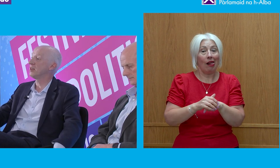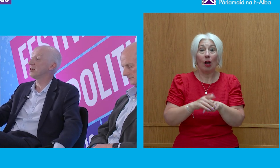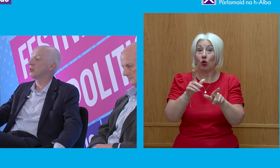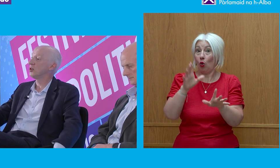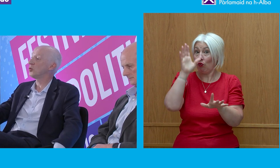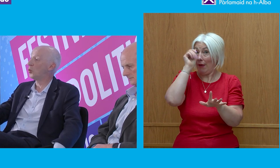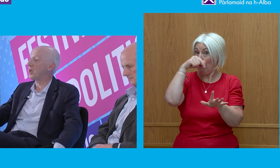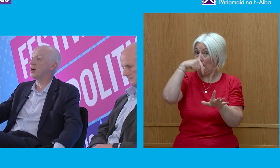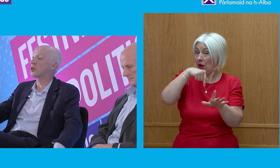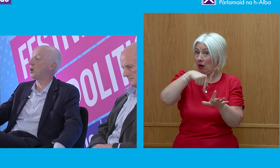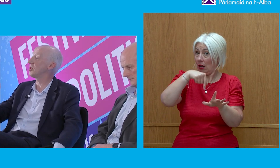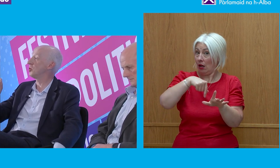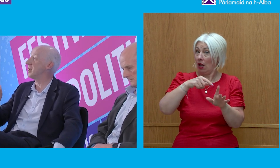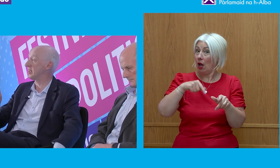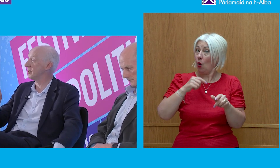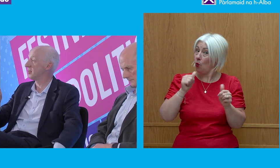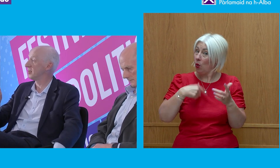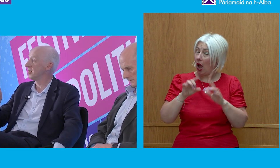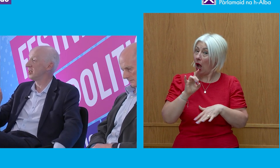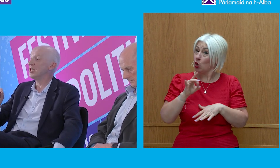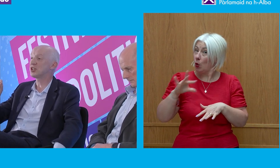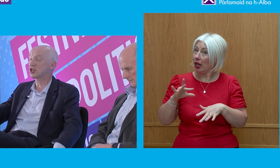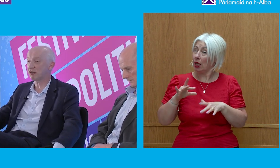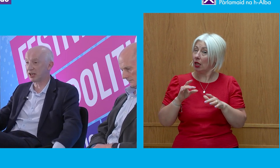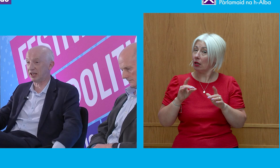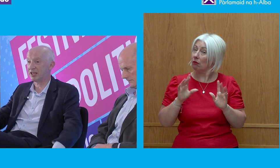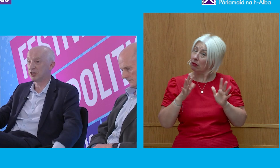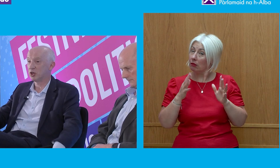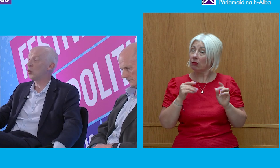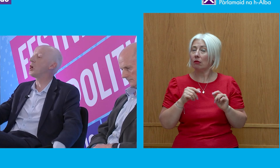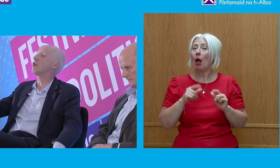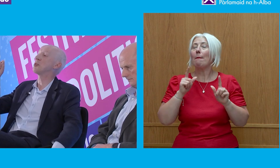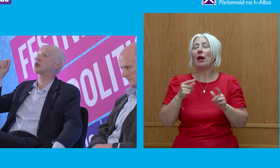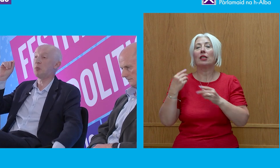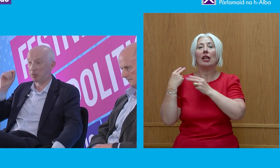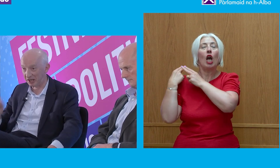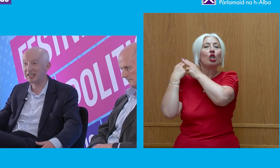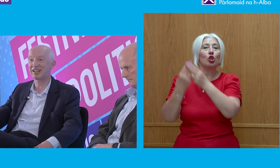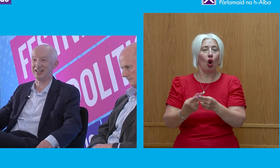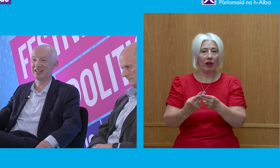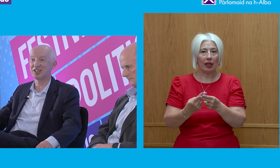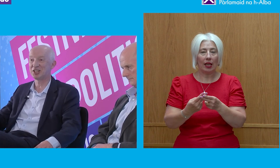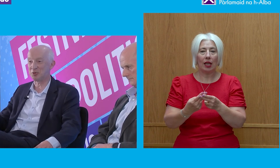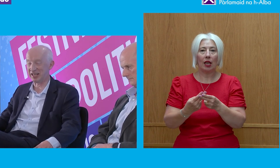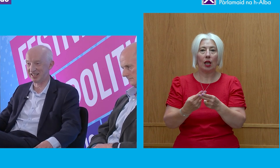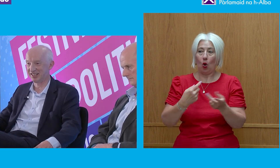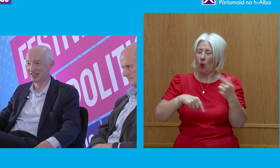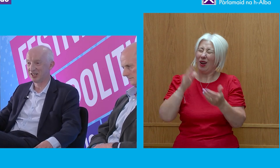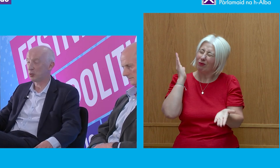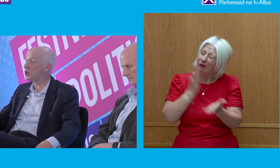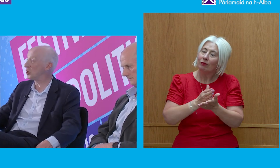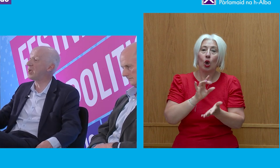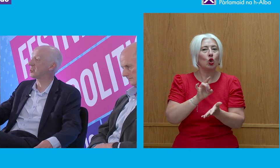geographically, we are quite unique. Historically, we are almost completely unique.